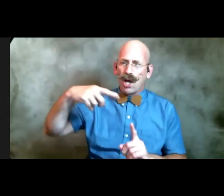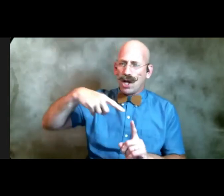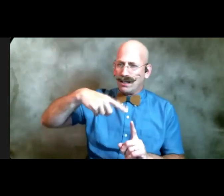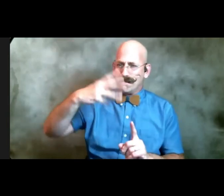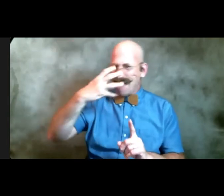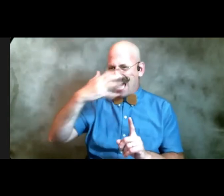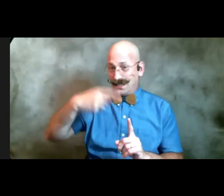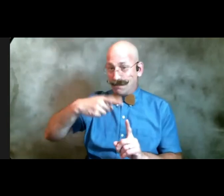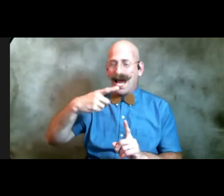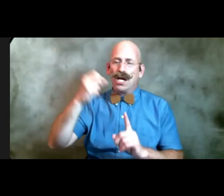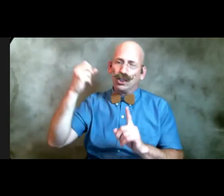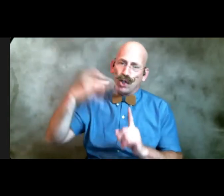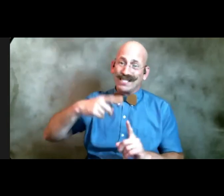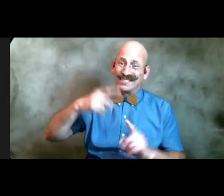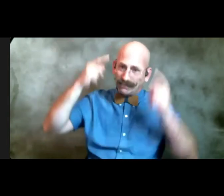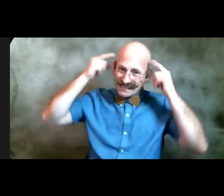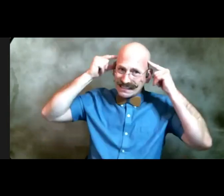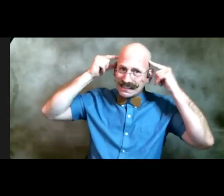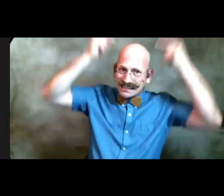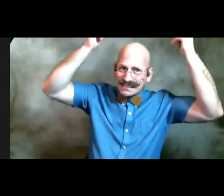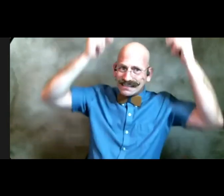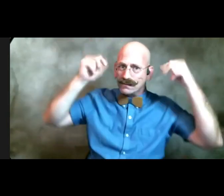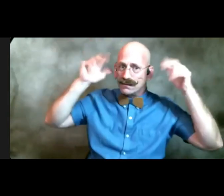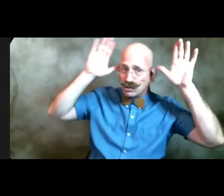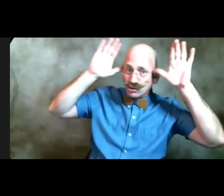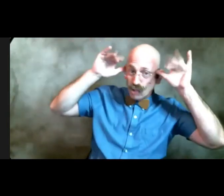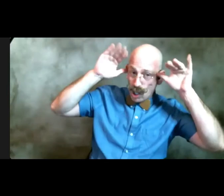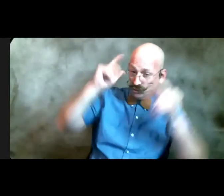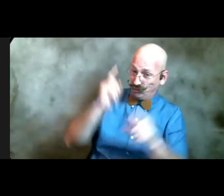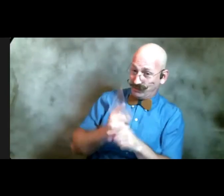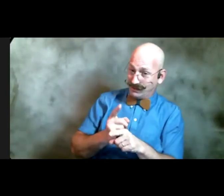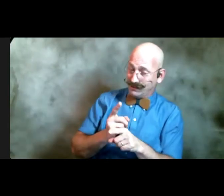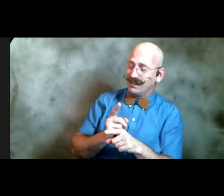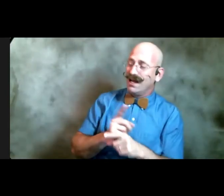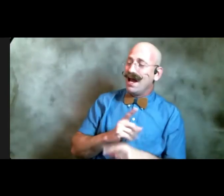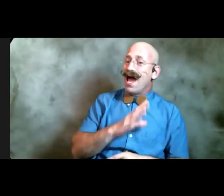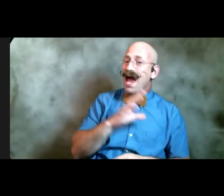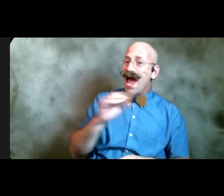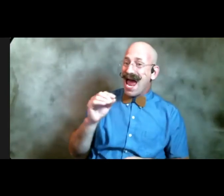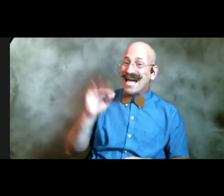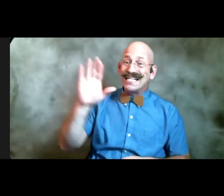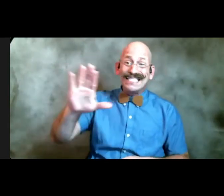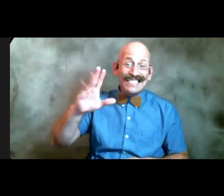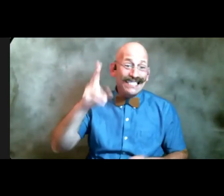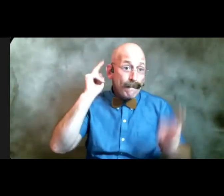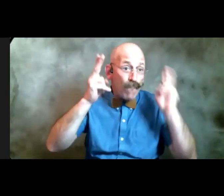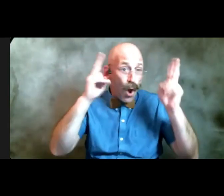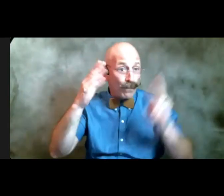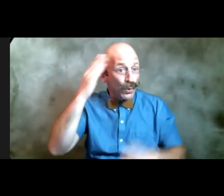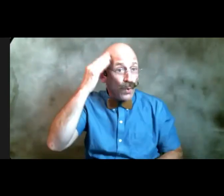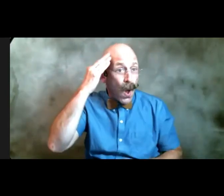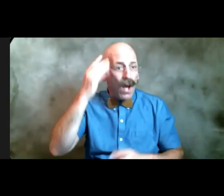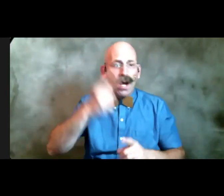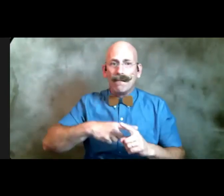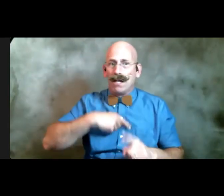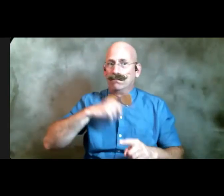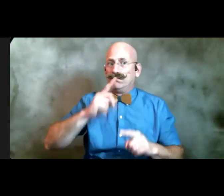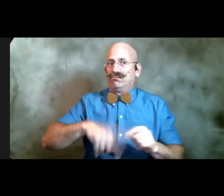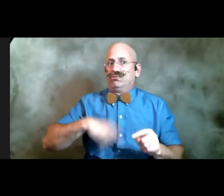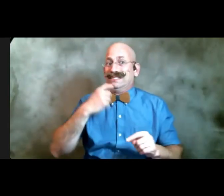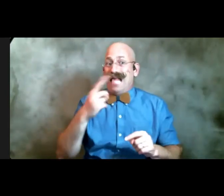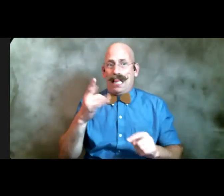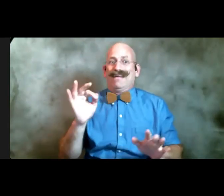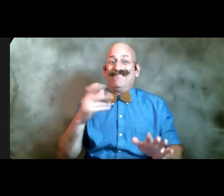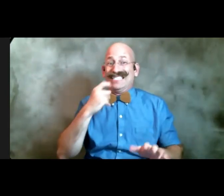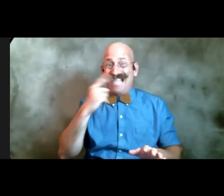with him and gave him donkey ears and his his uh barber knew about it but he wanted to tell anybody but he'd be killed if he did